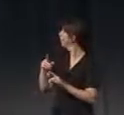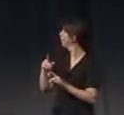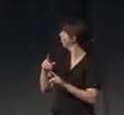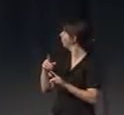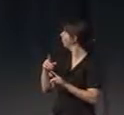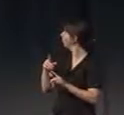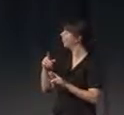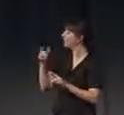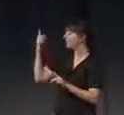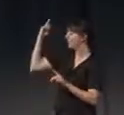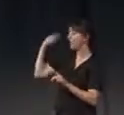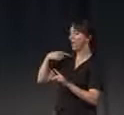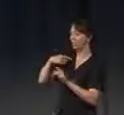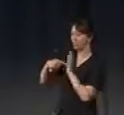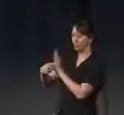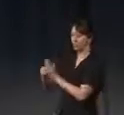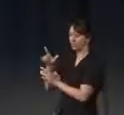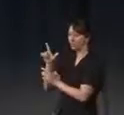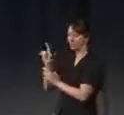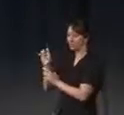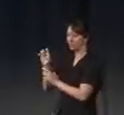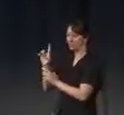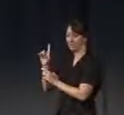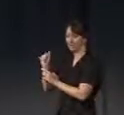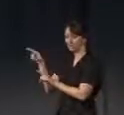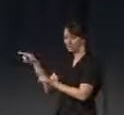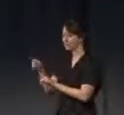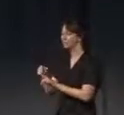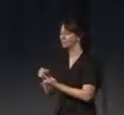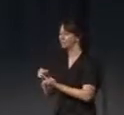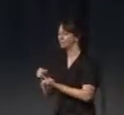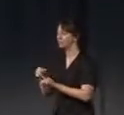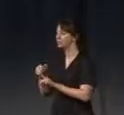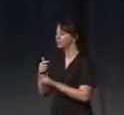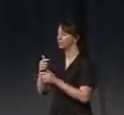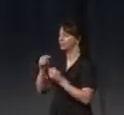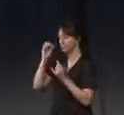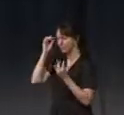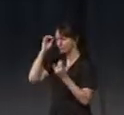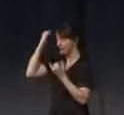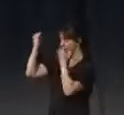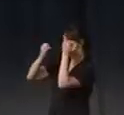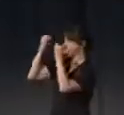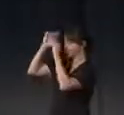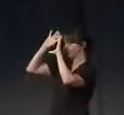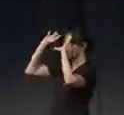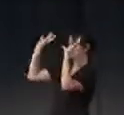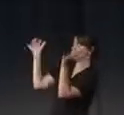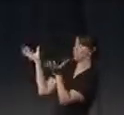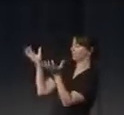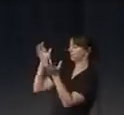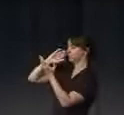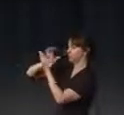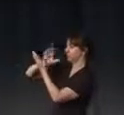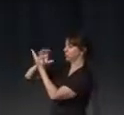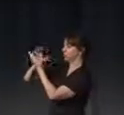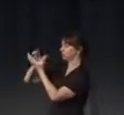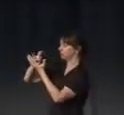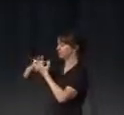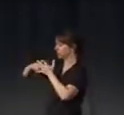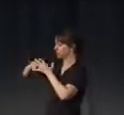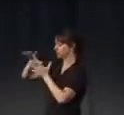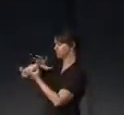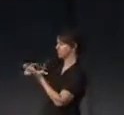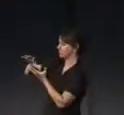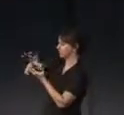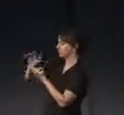Lila, kind of to form this imagination before seeing the images or the videos that we will see. This mean very easily